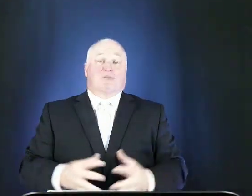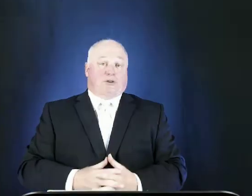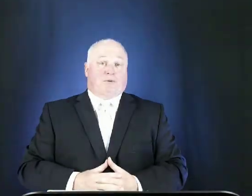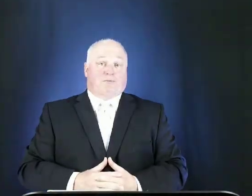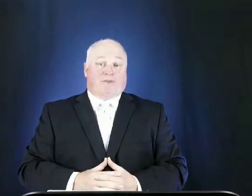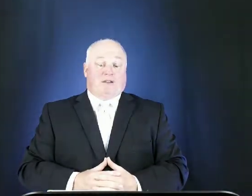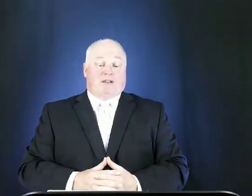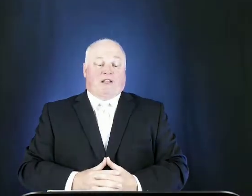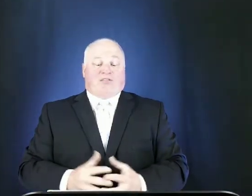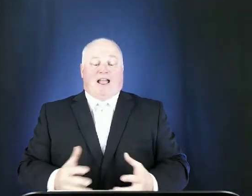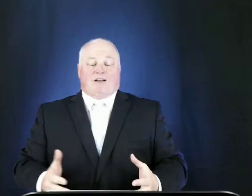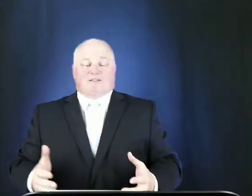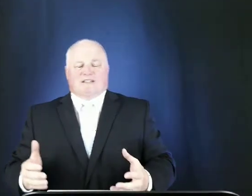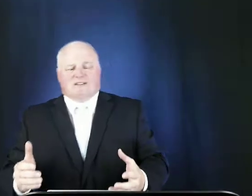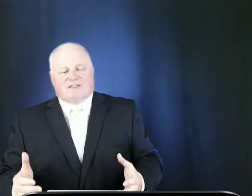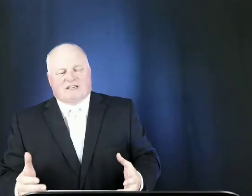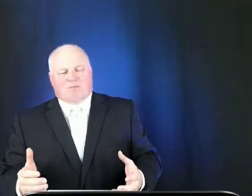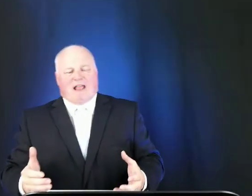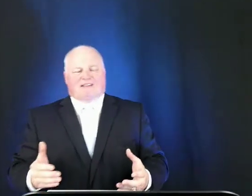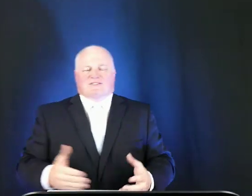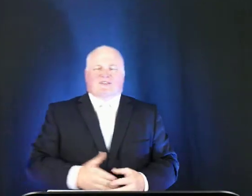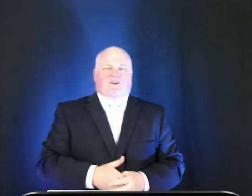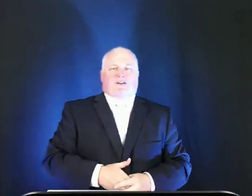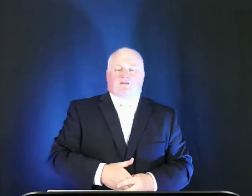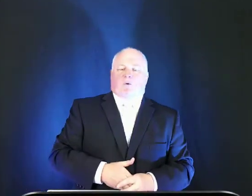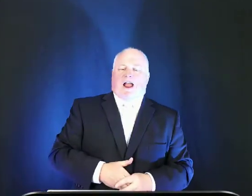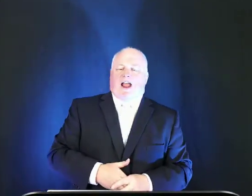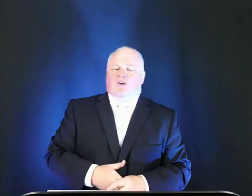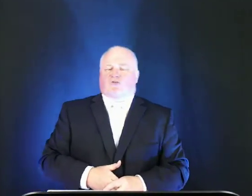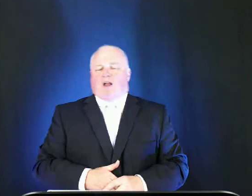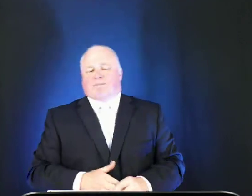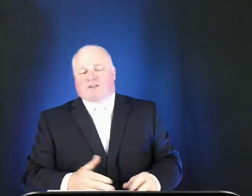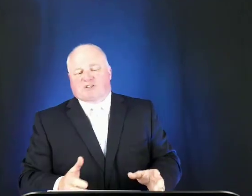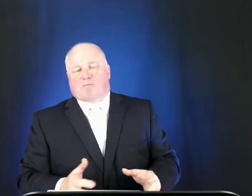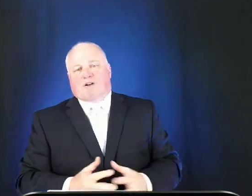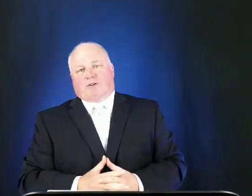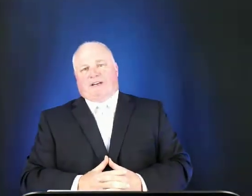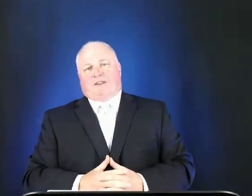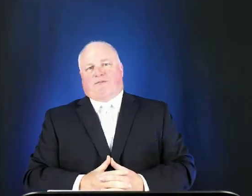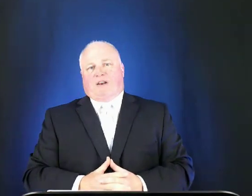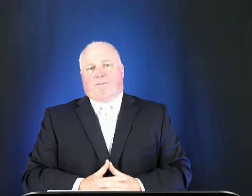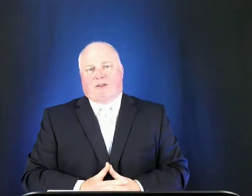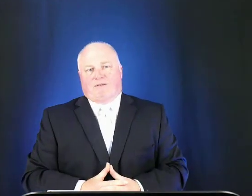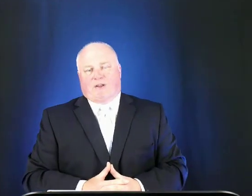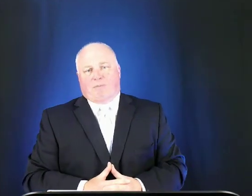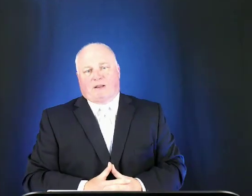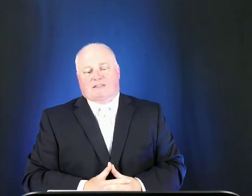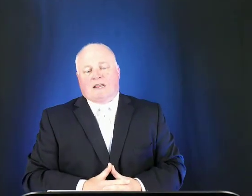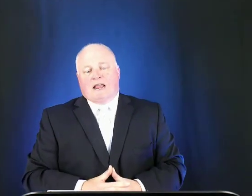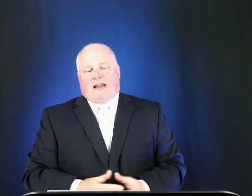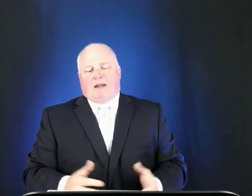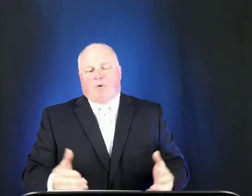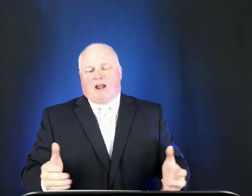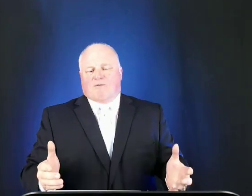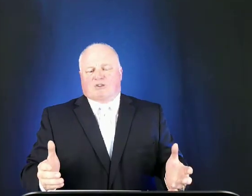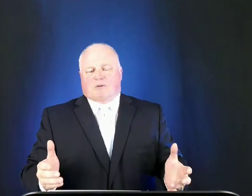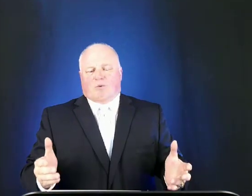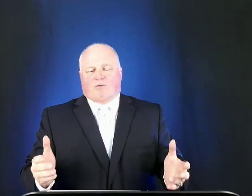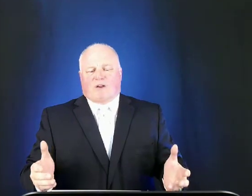you thousands of these packs of cigarettes were airdropped and smuggled into the philippines philippines and whenever someone read